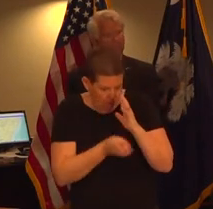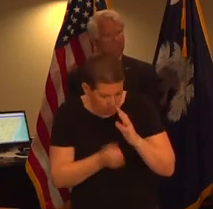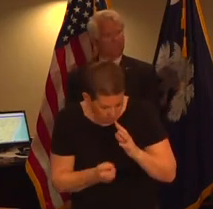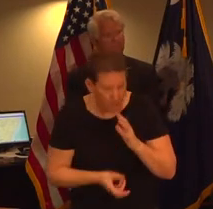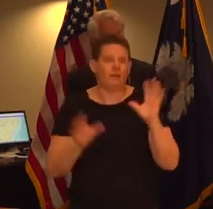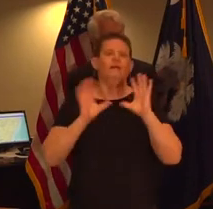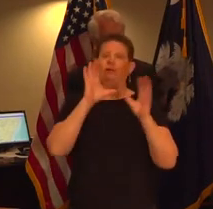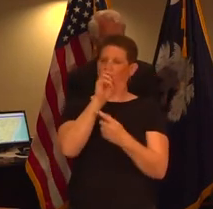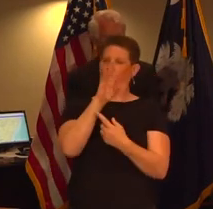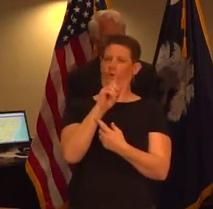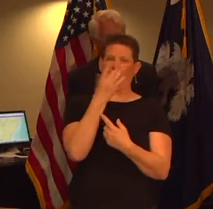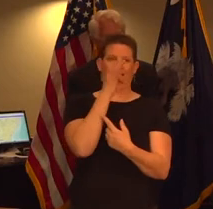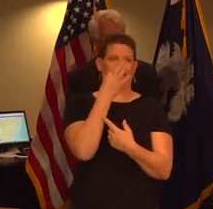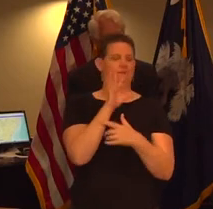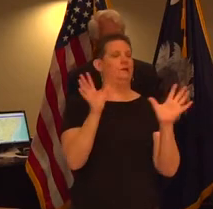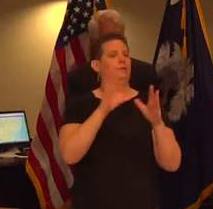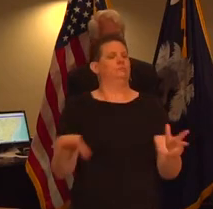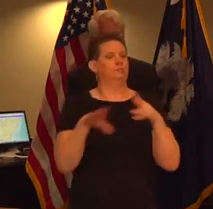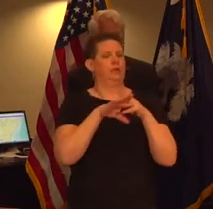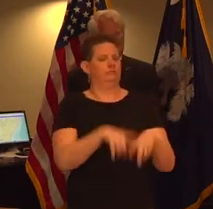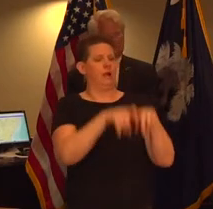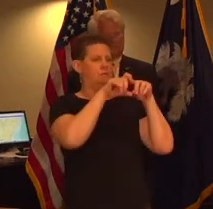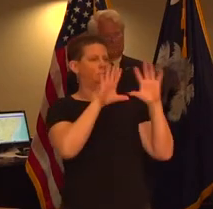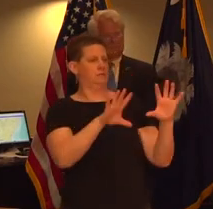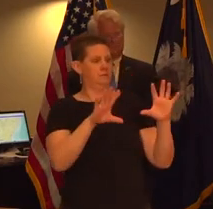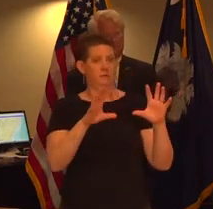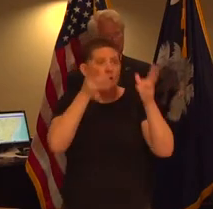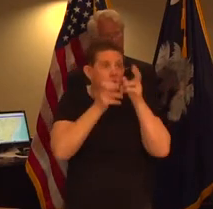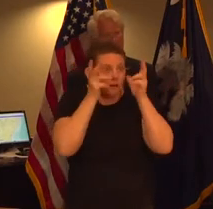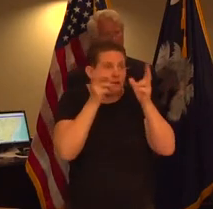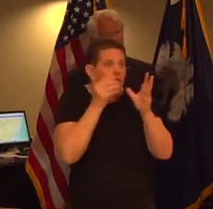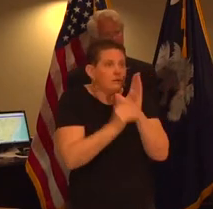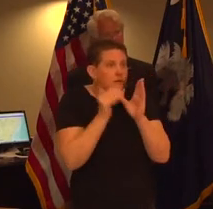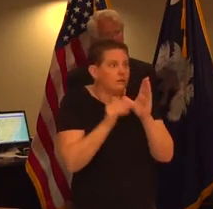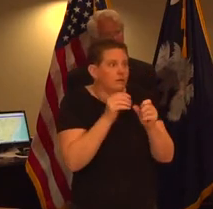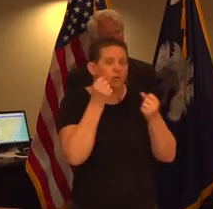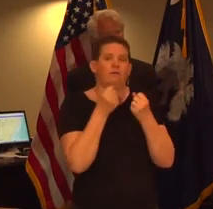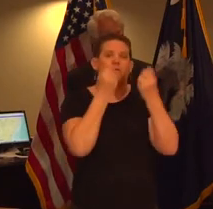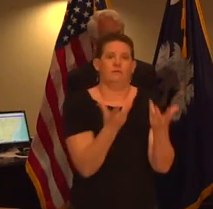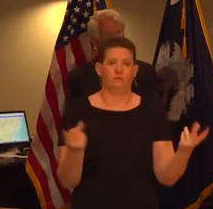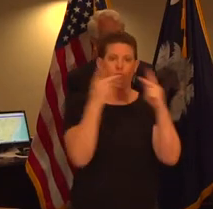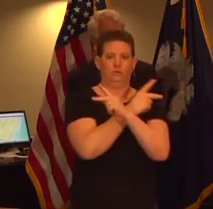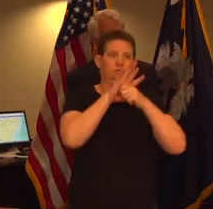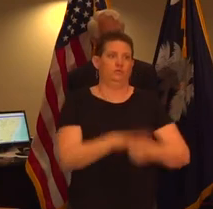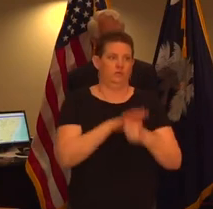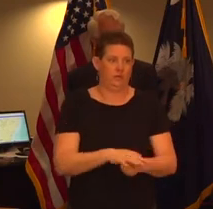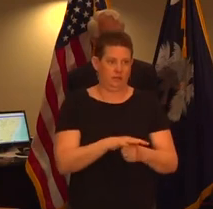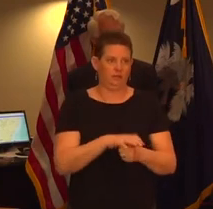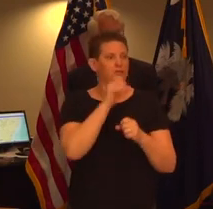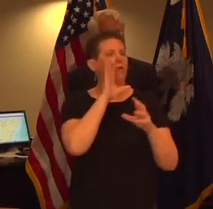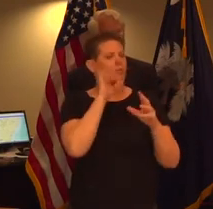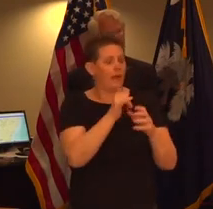hearing about covid19 continuously is a stress inducing event so we encourage to take